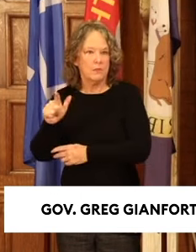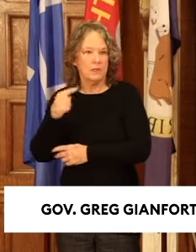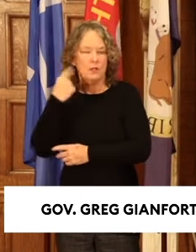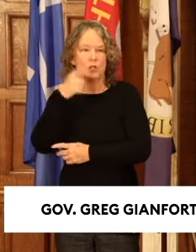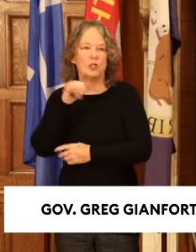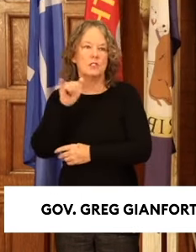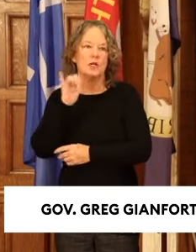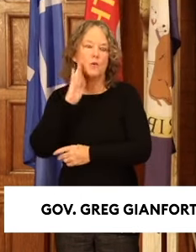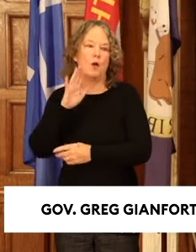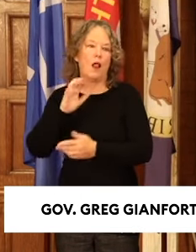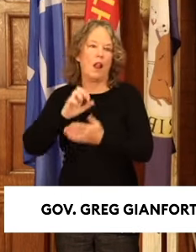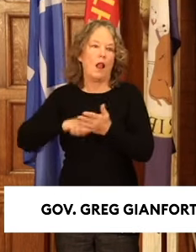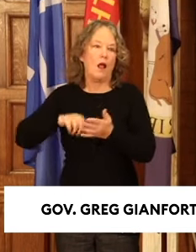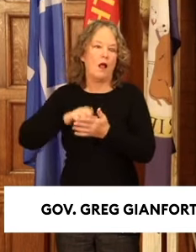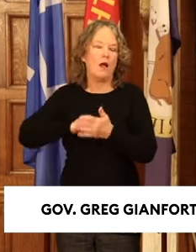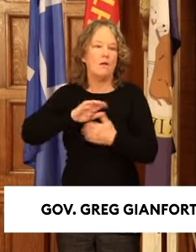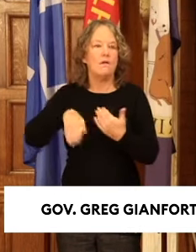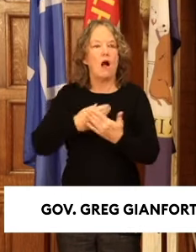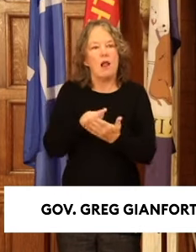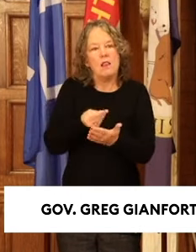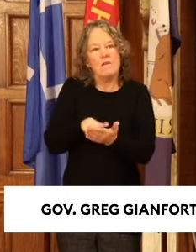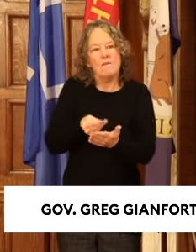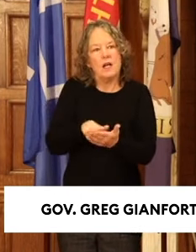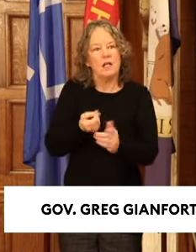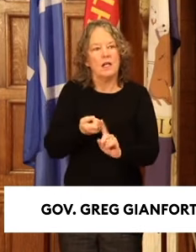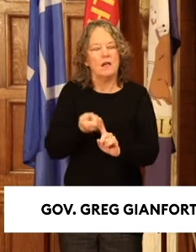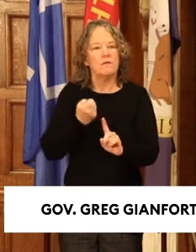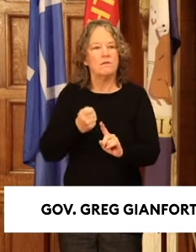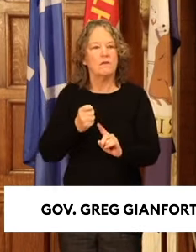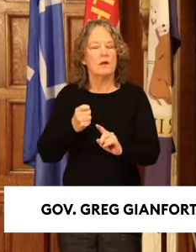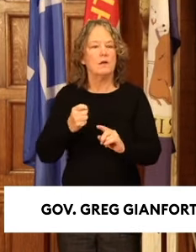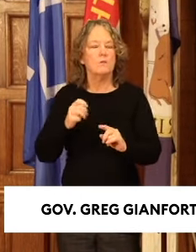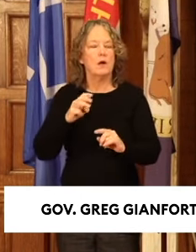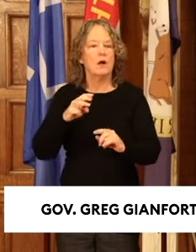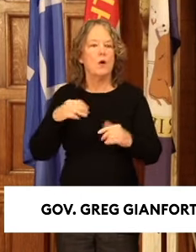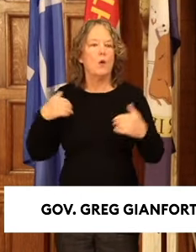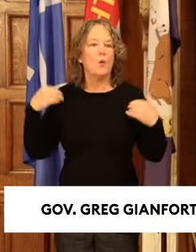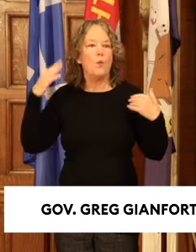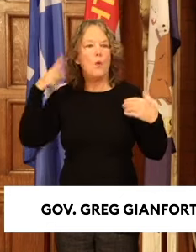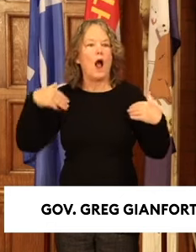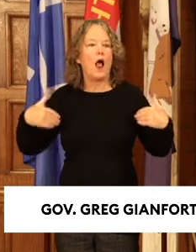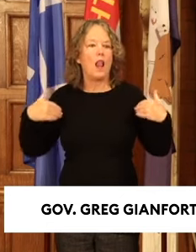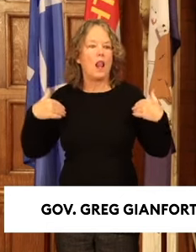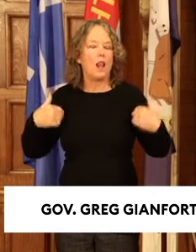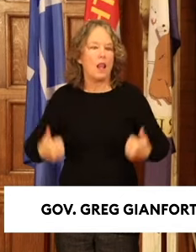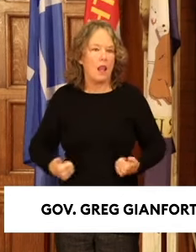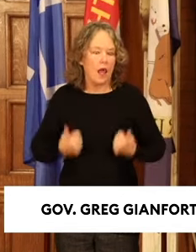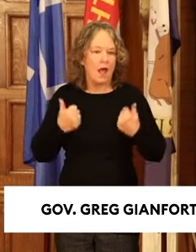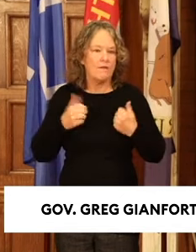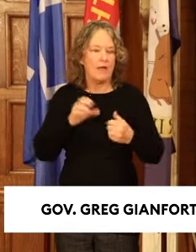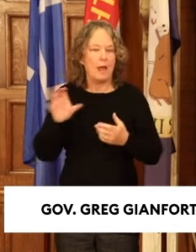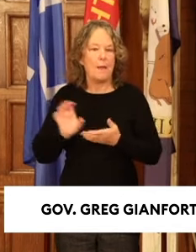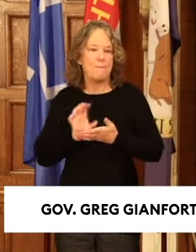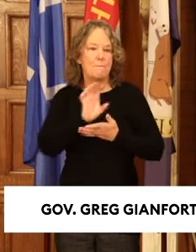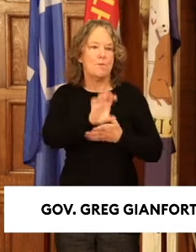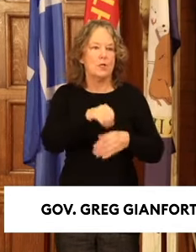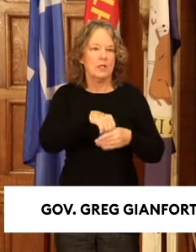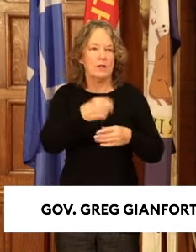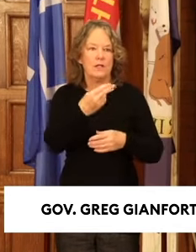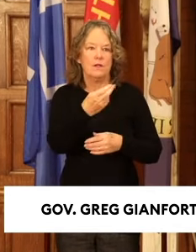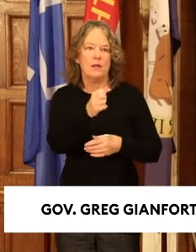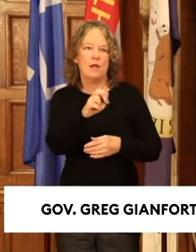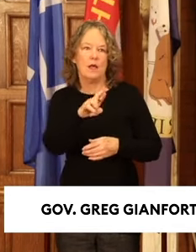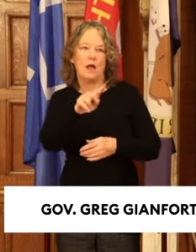remove all of that funding from wildlife projects and put it towards the Hart Fund. What are your thoughts on that and